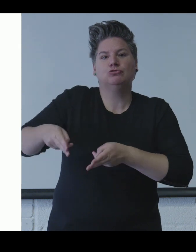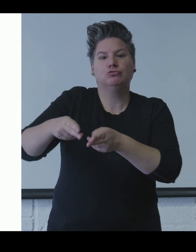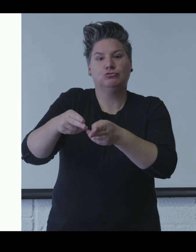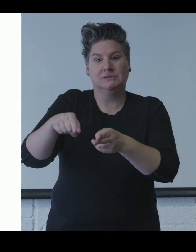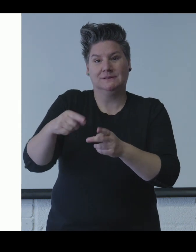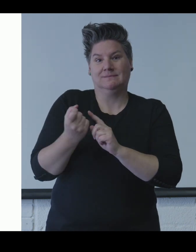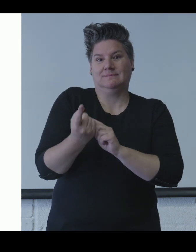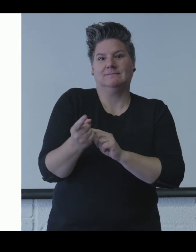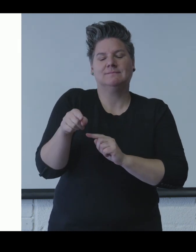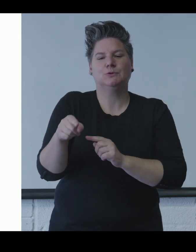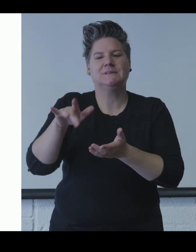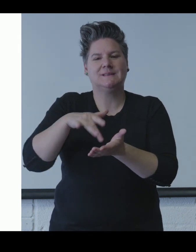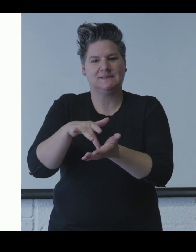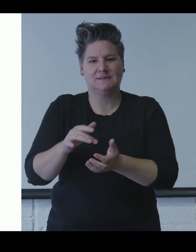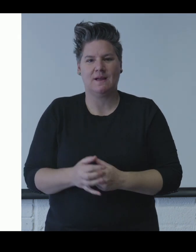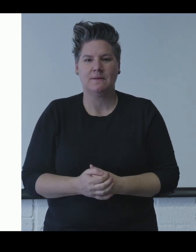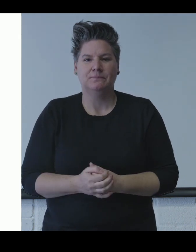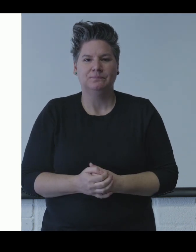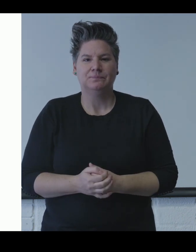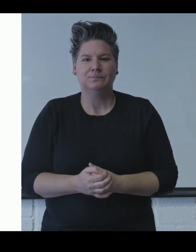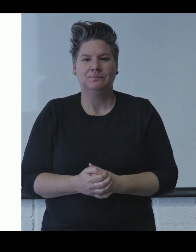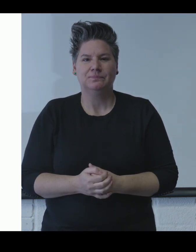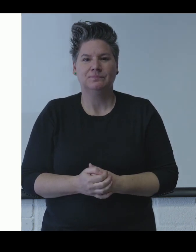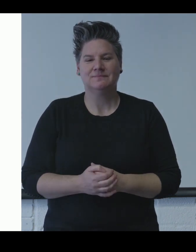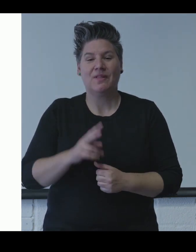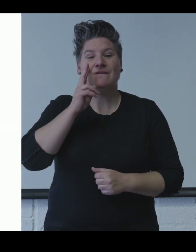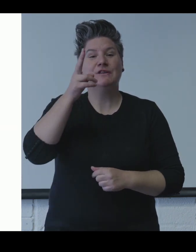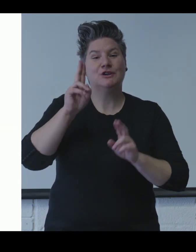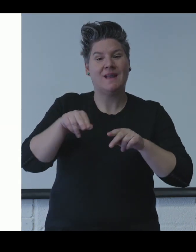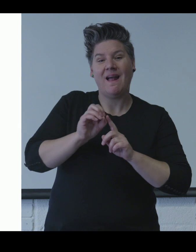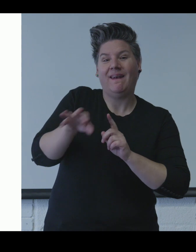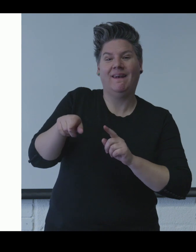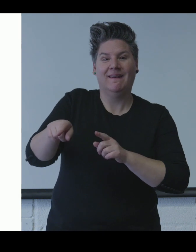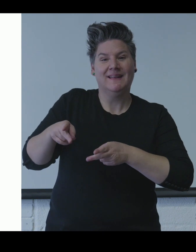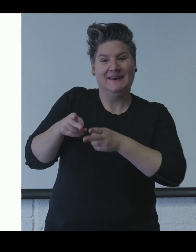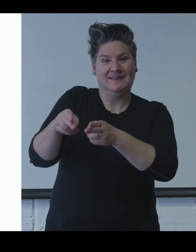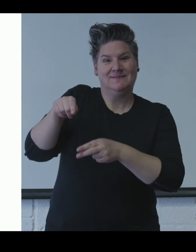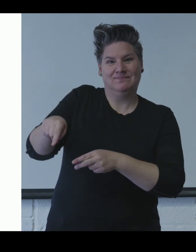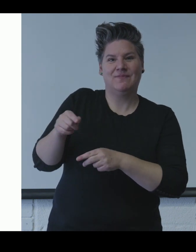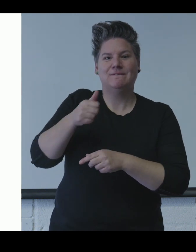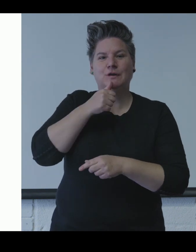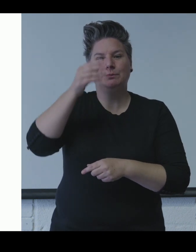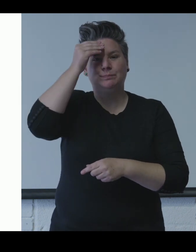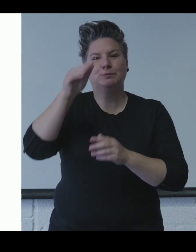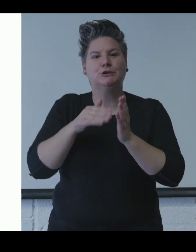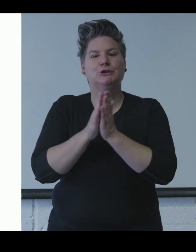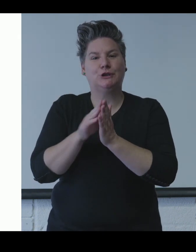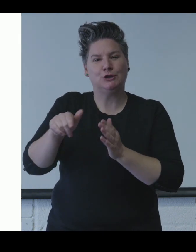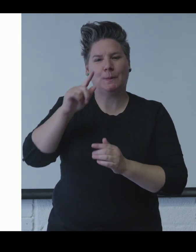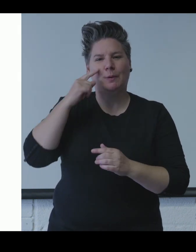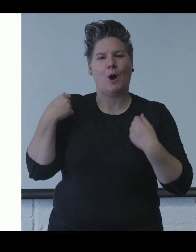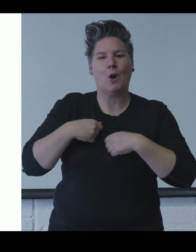The nearest car park is the Bishop Street Pay and Display Car Park, which is 250 metres from the Bluecoat School Heritage Centre.